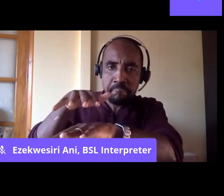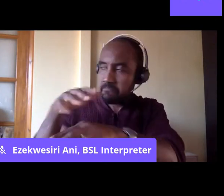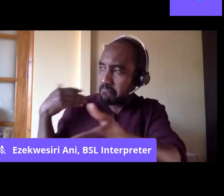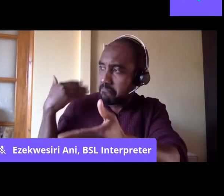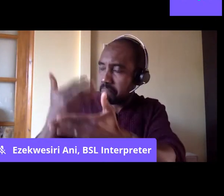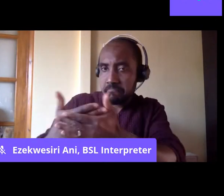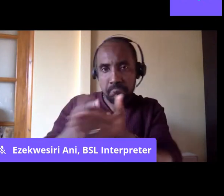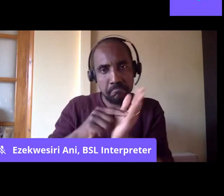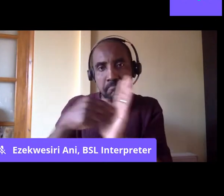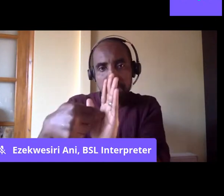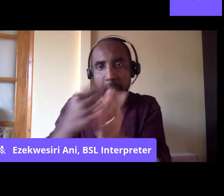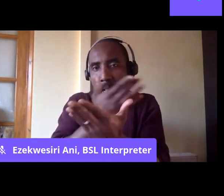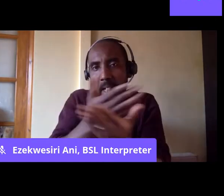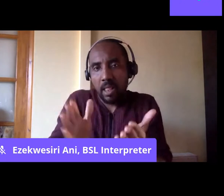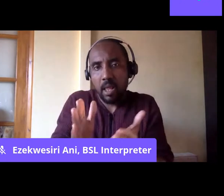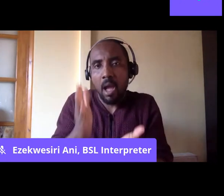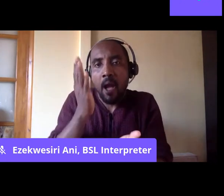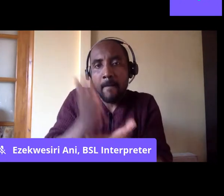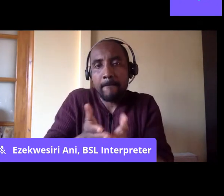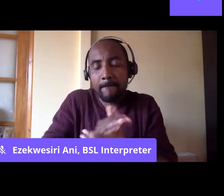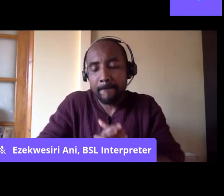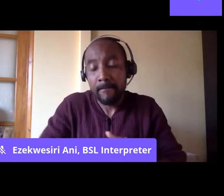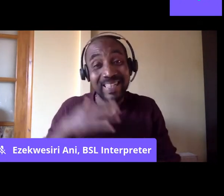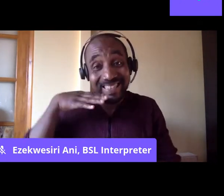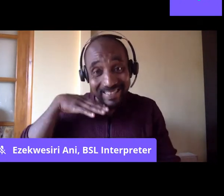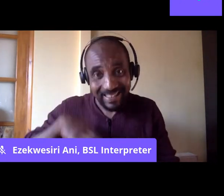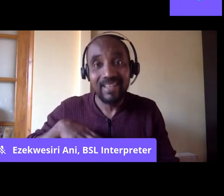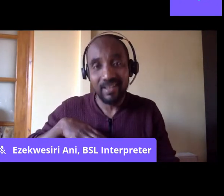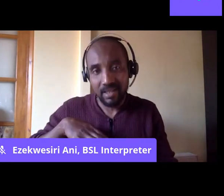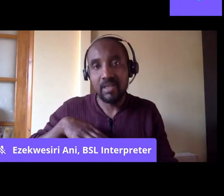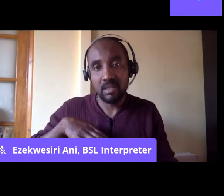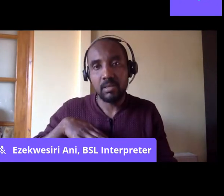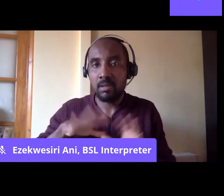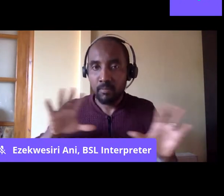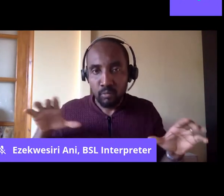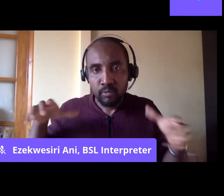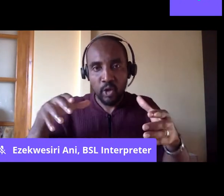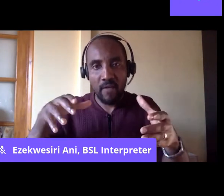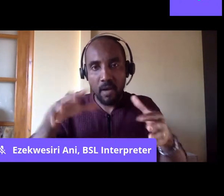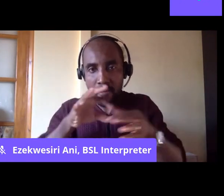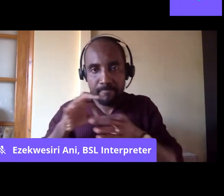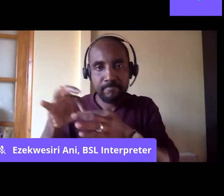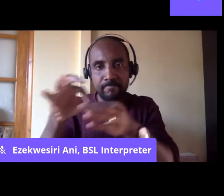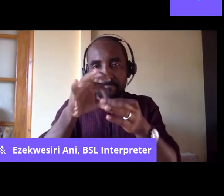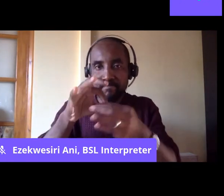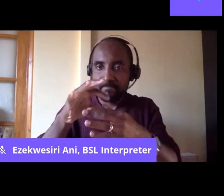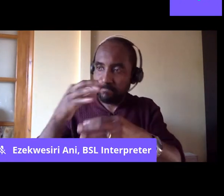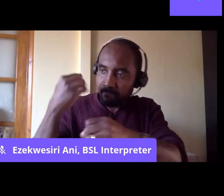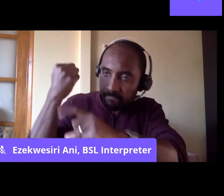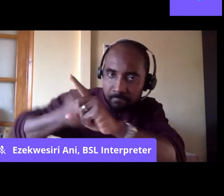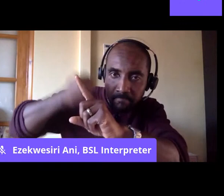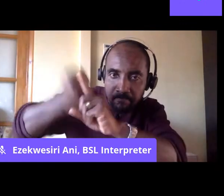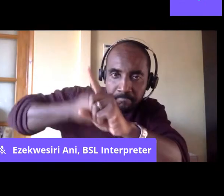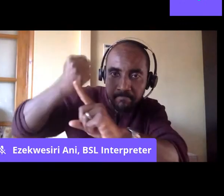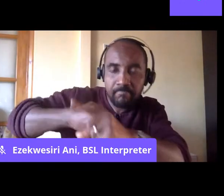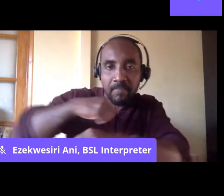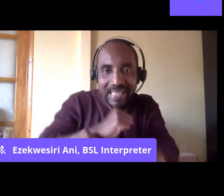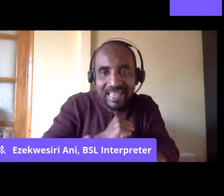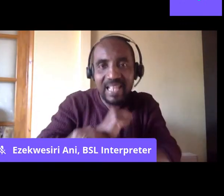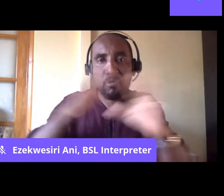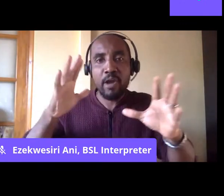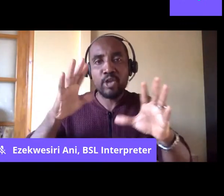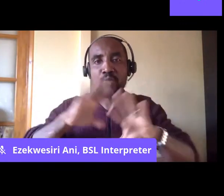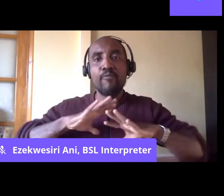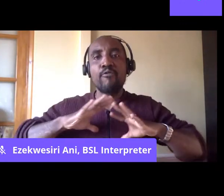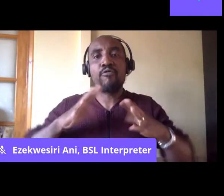that there is a clear need for collectivity, for collective action, for liberation and freedom, and